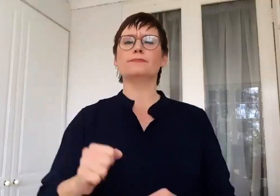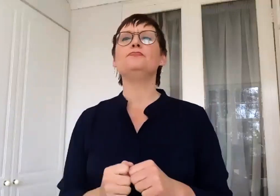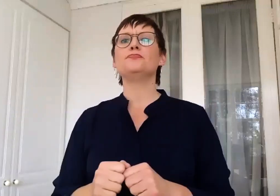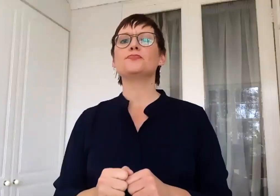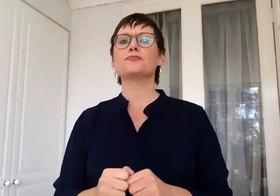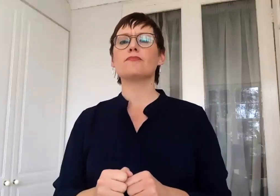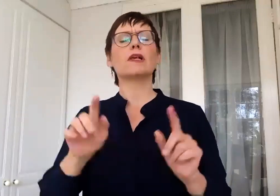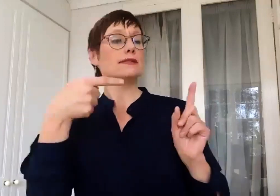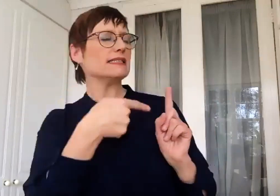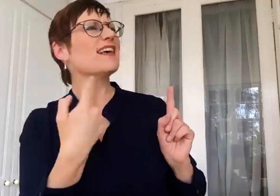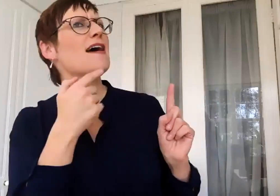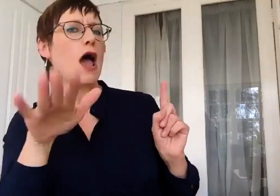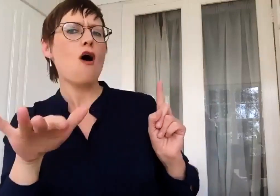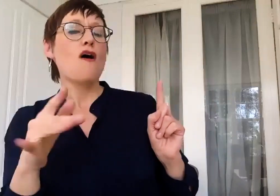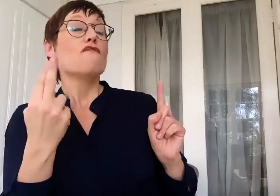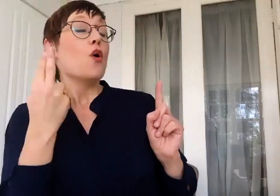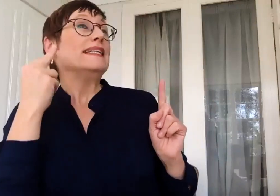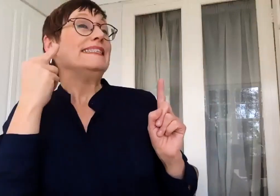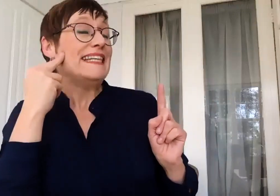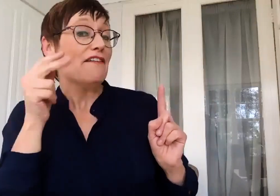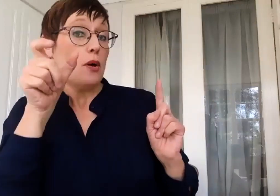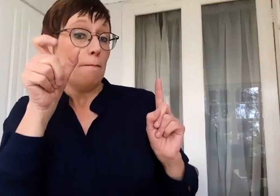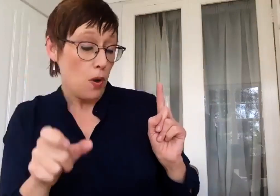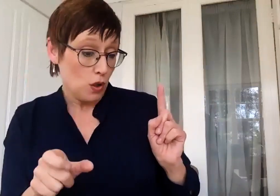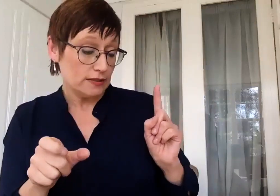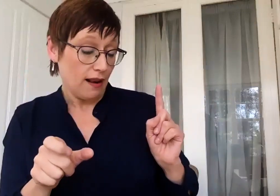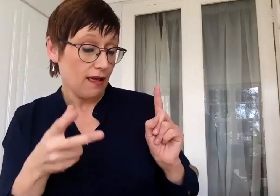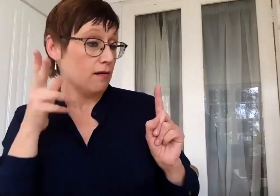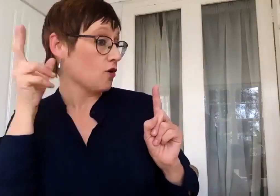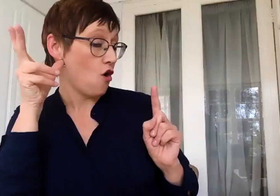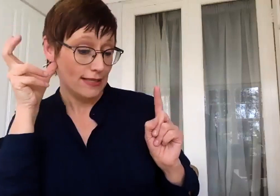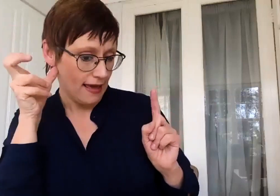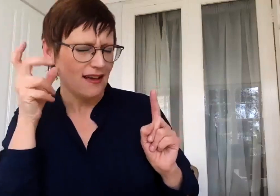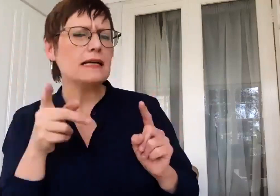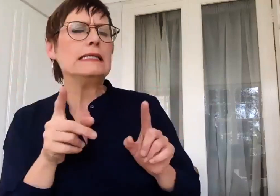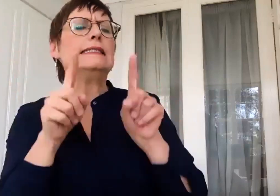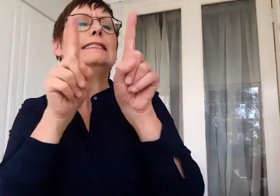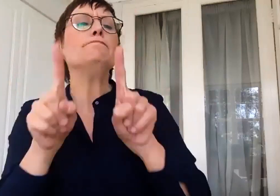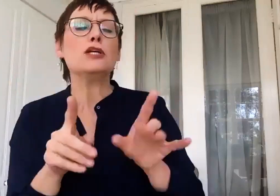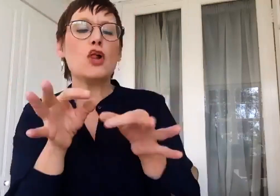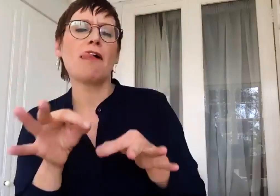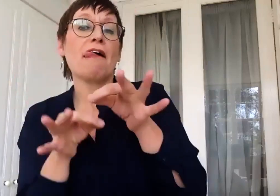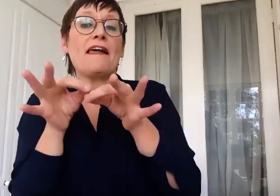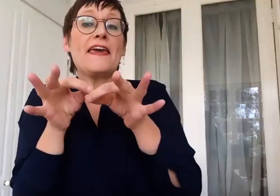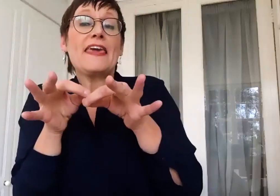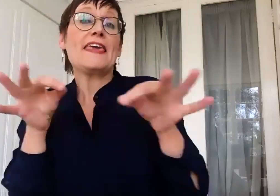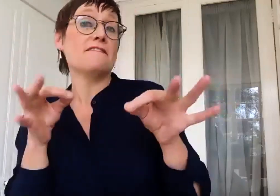if one is prosaic about it, that comes with that physical disability is that you have had to learn